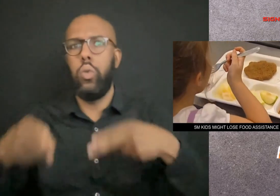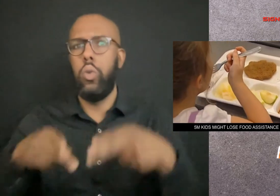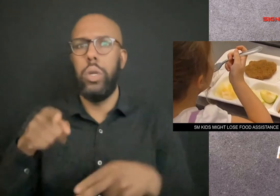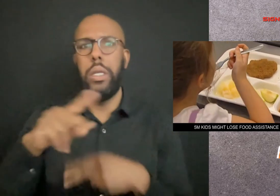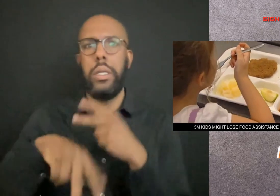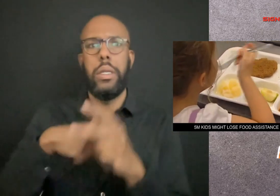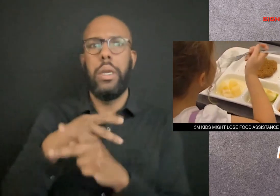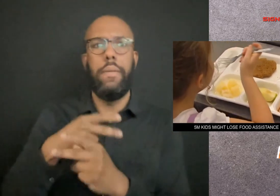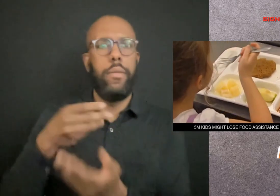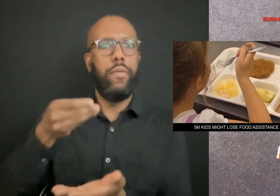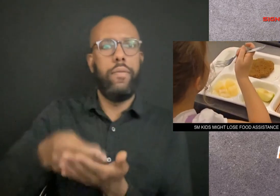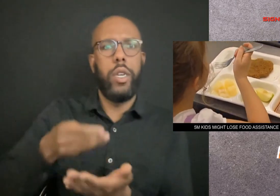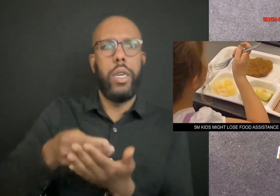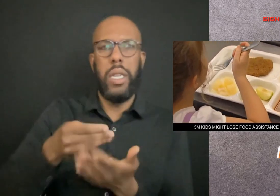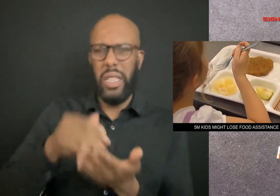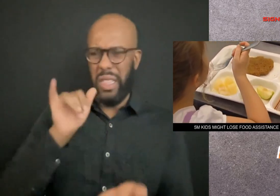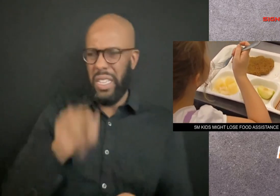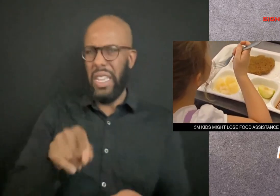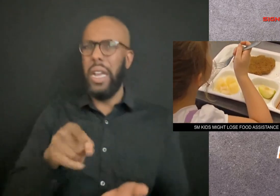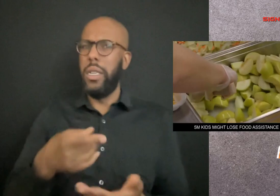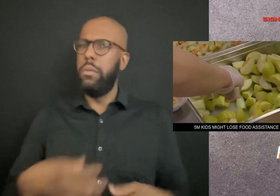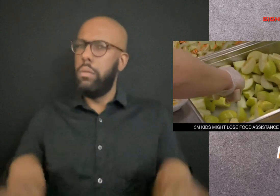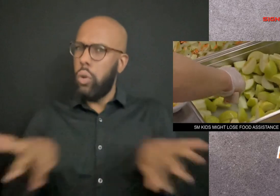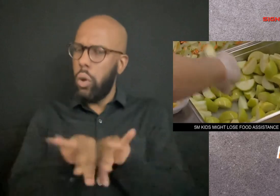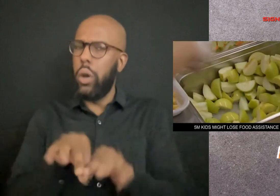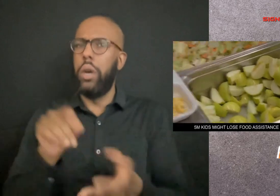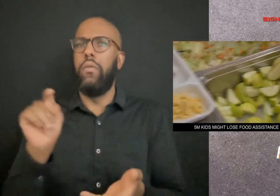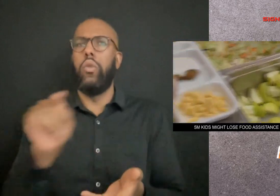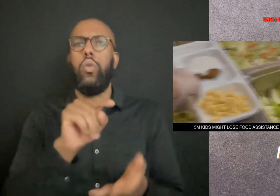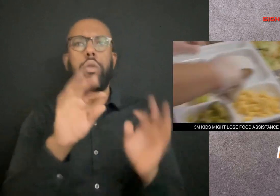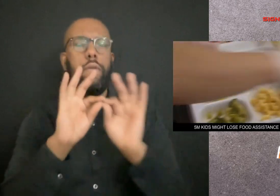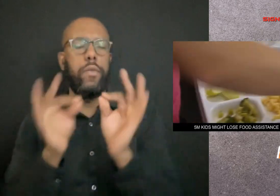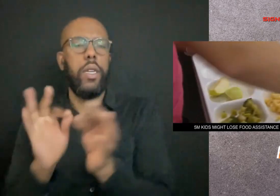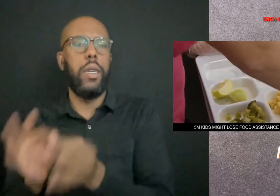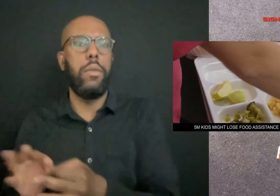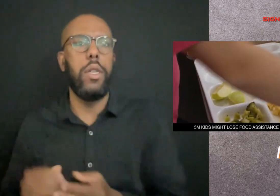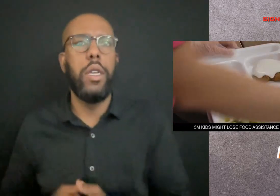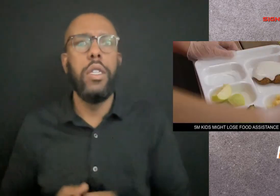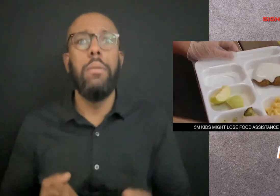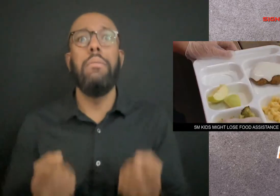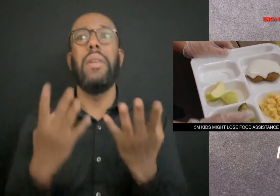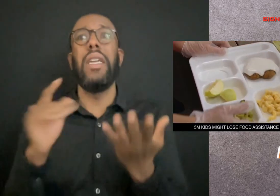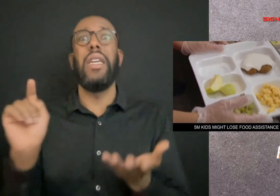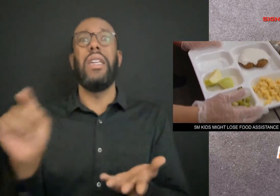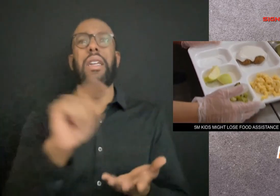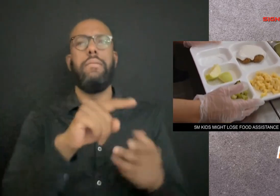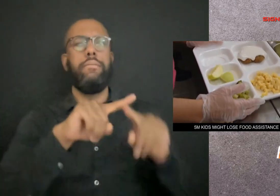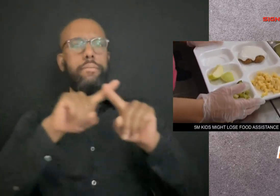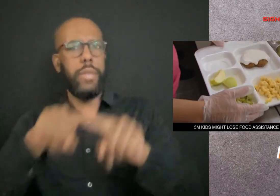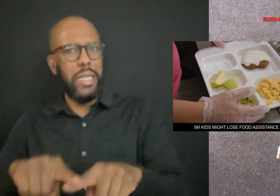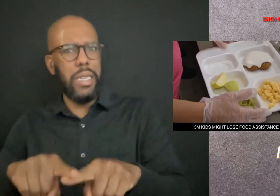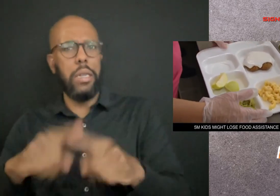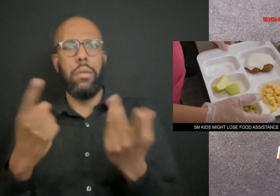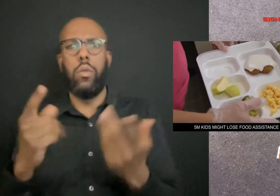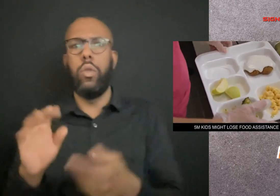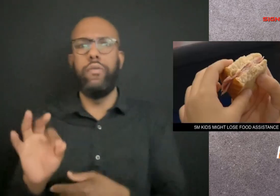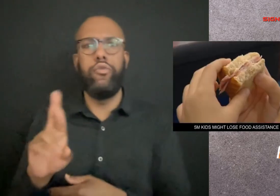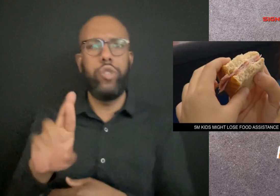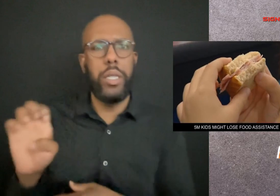is crucial for a lot of families. Many of them depend on free or reduced-price breakfast and lunch